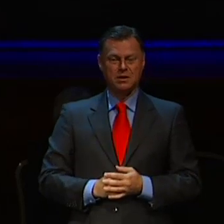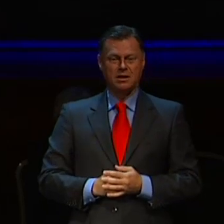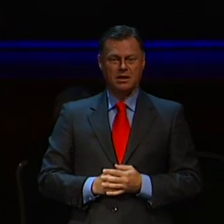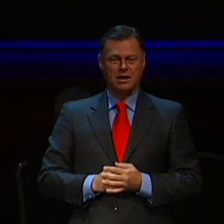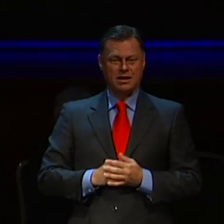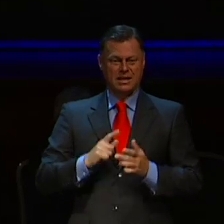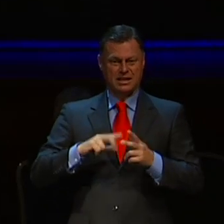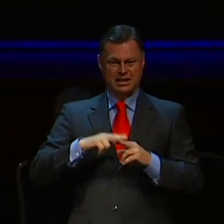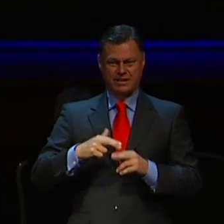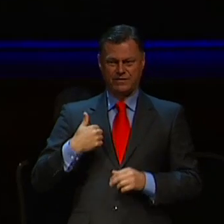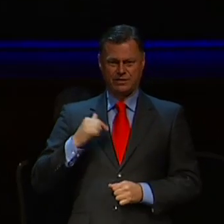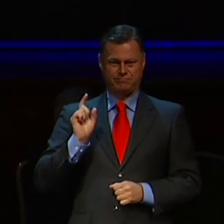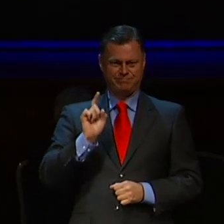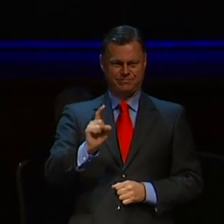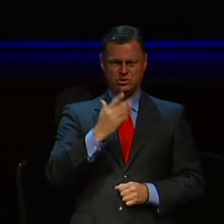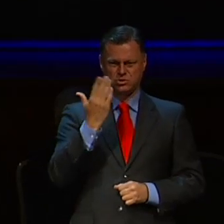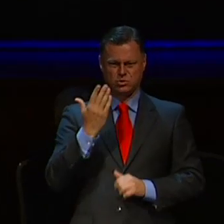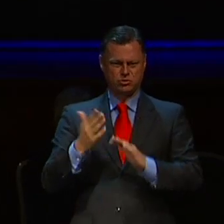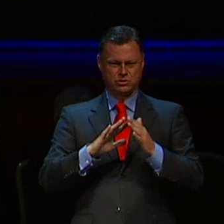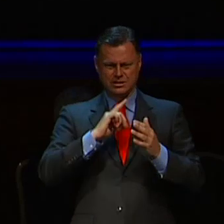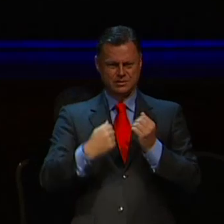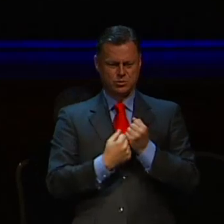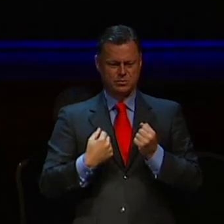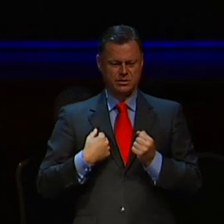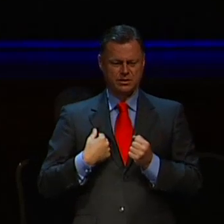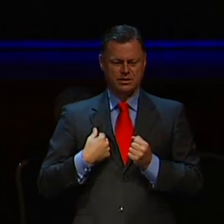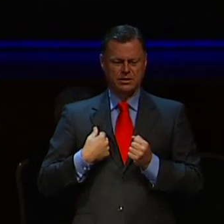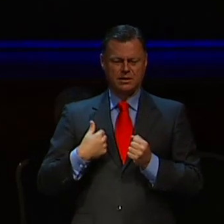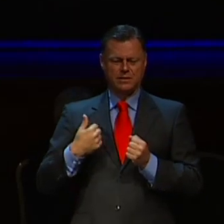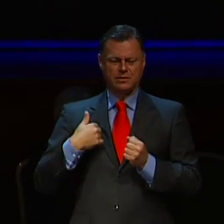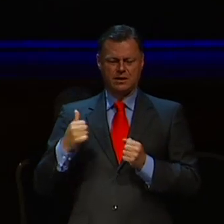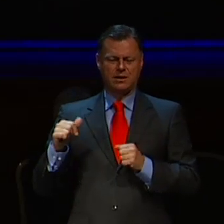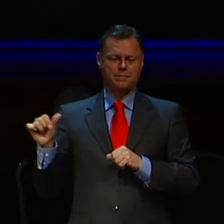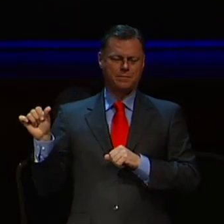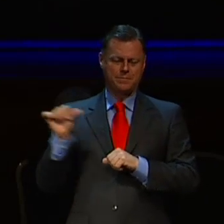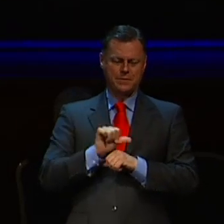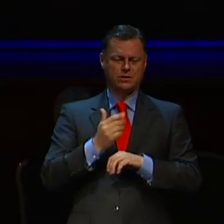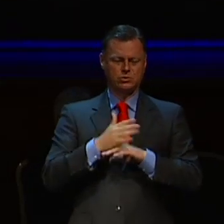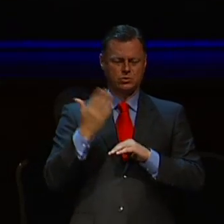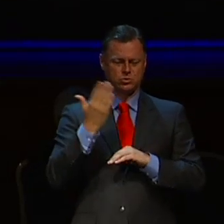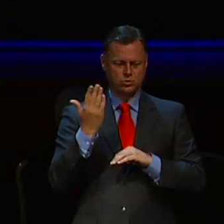where I feel more part of the school community, and I'm back in class with a full-time table.